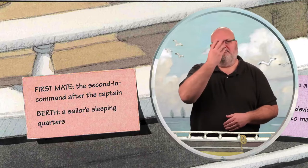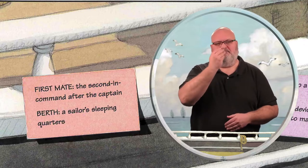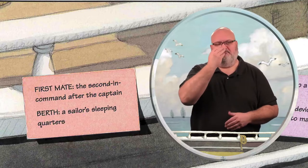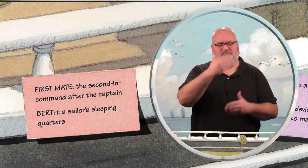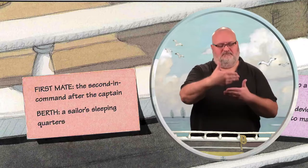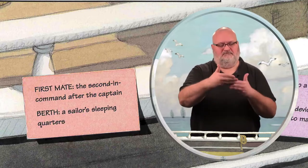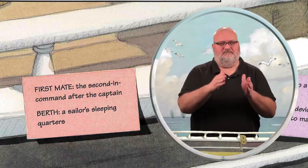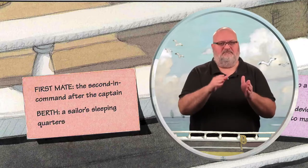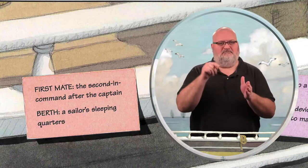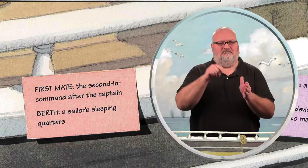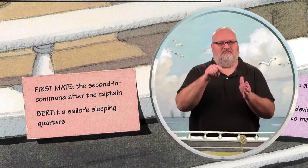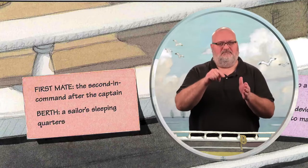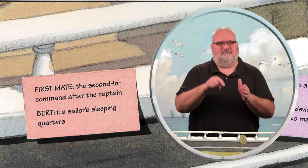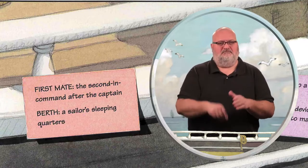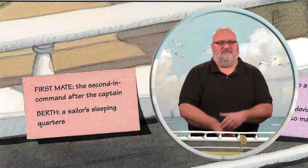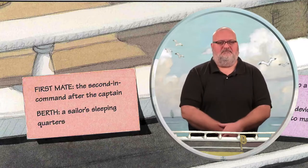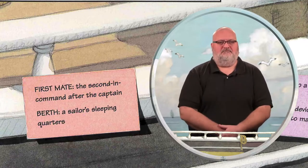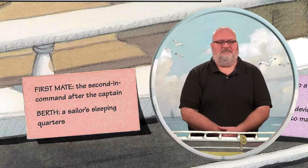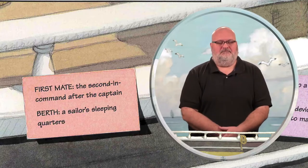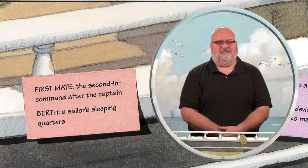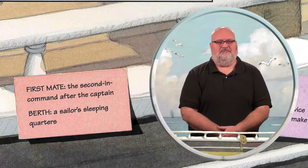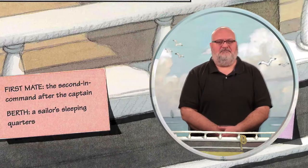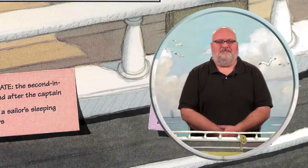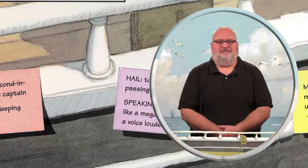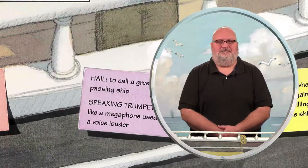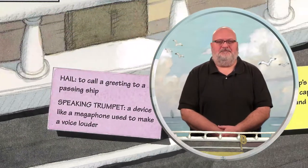A sailor's sleeping quarters.